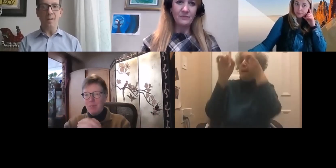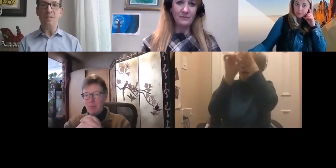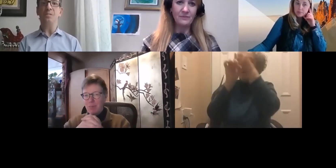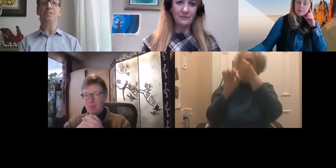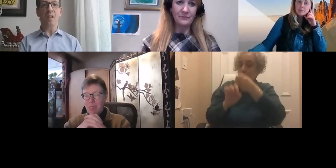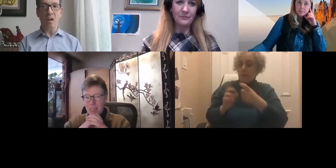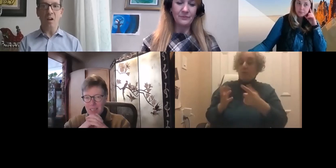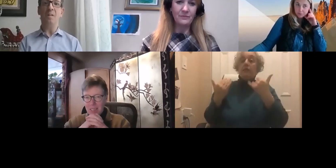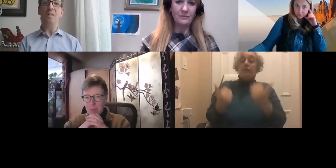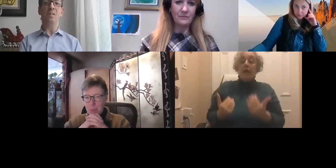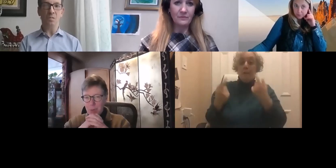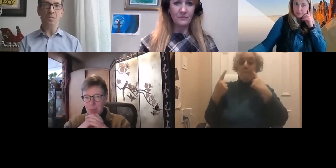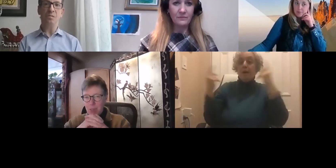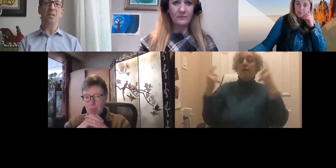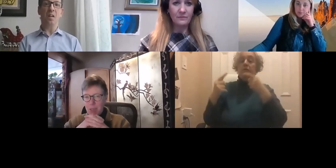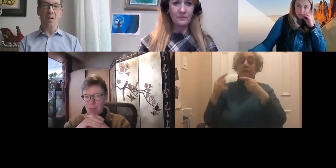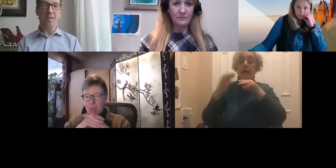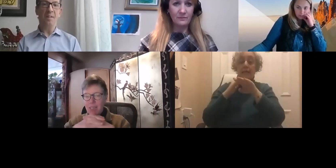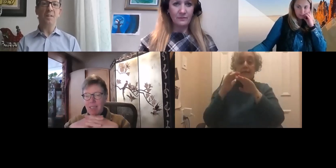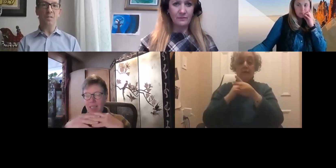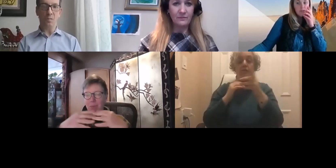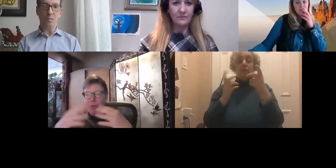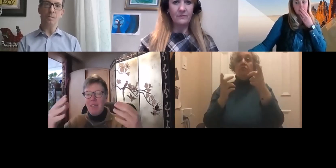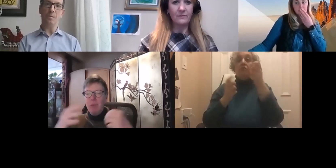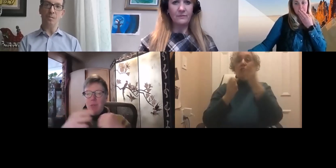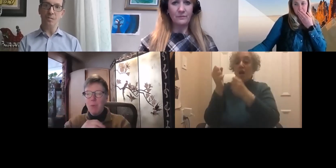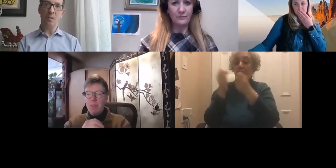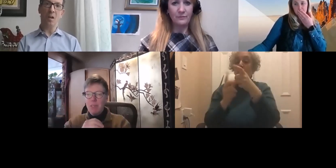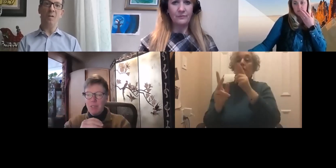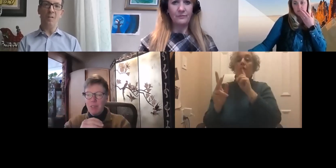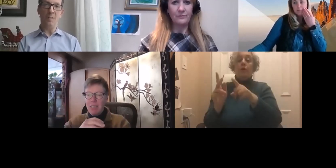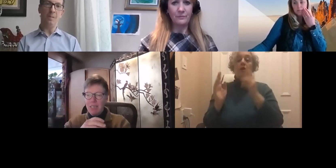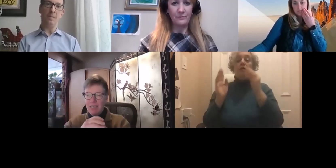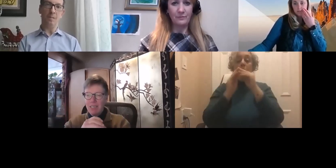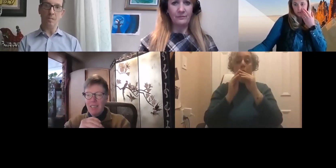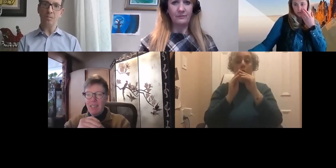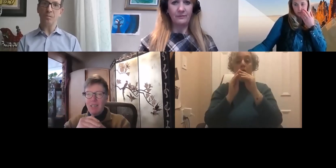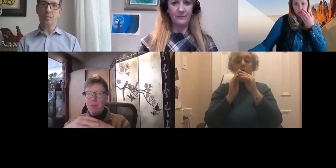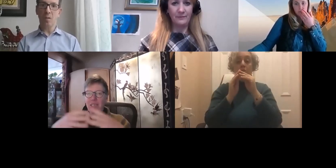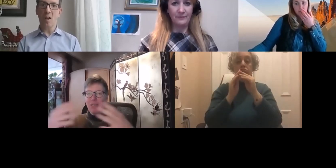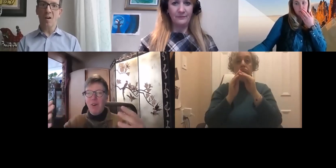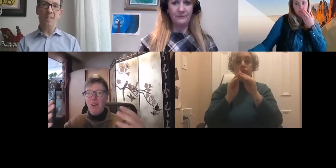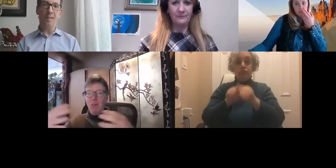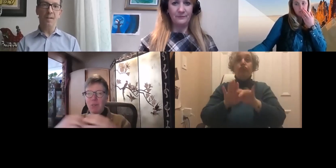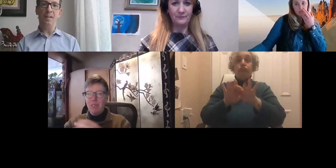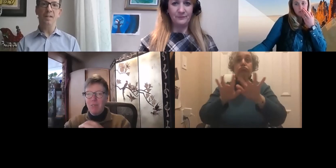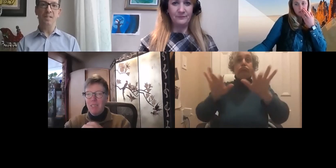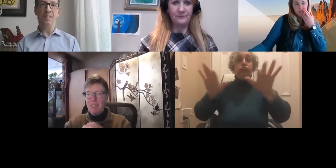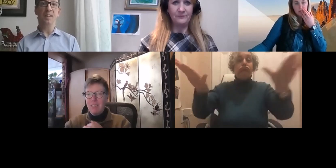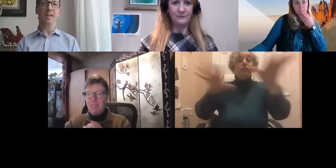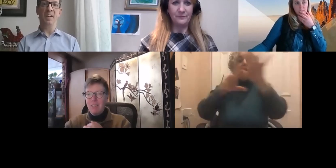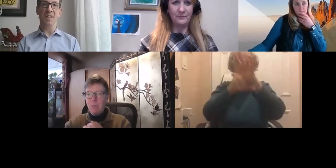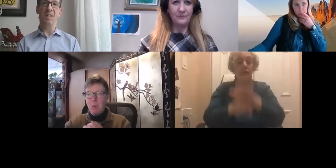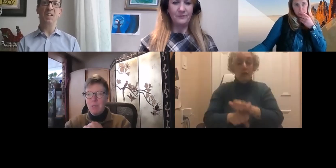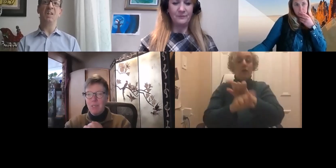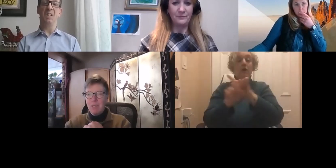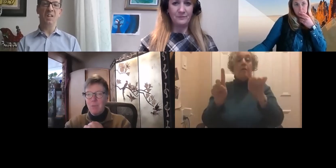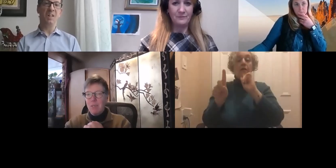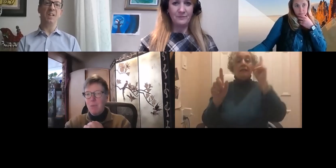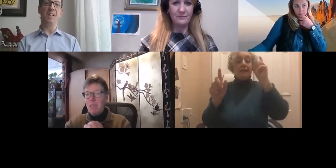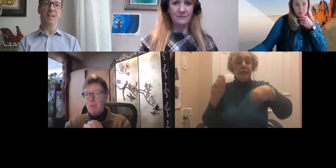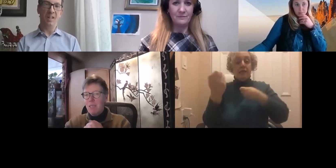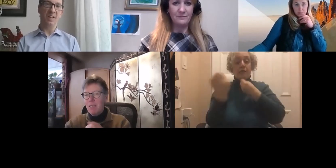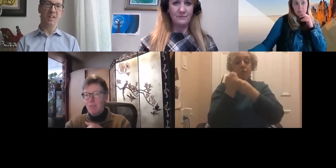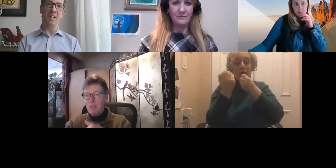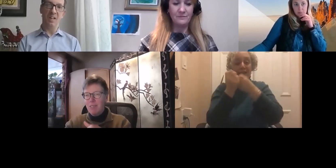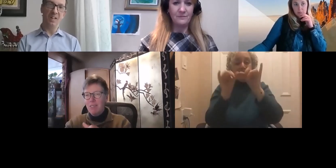of accessible procurement or it becomes more of a trend, we need to follow with the necessary support systems